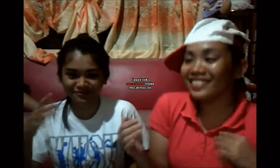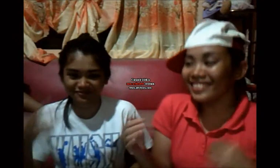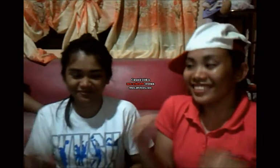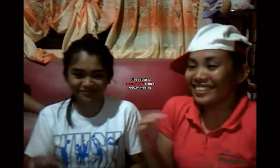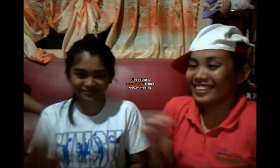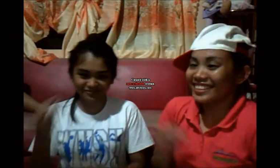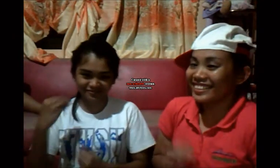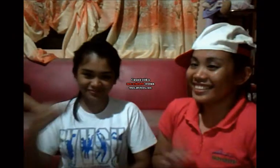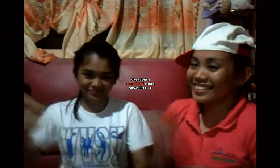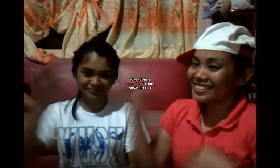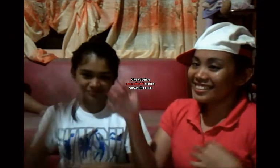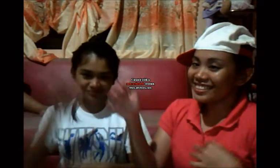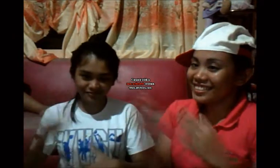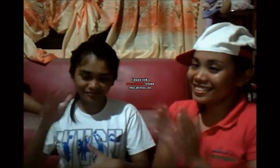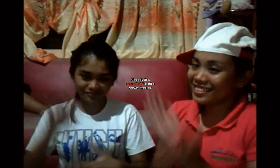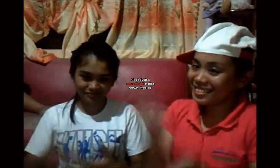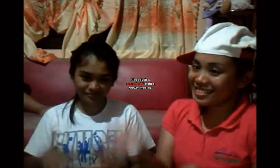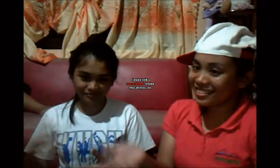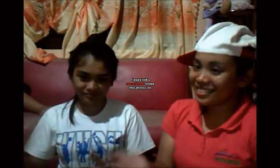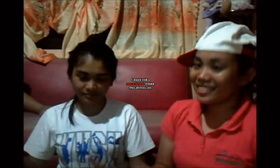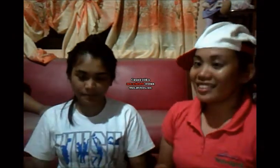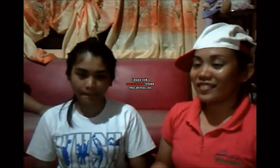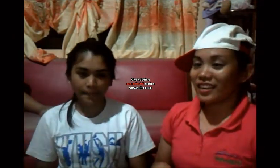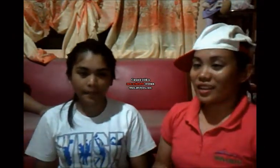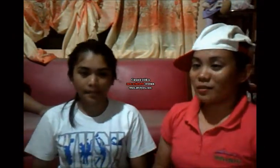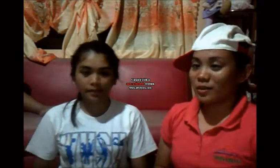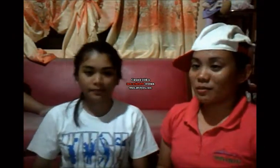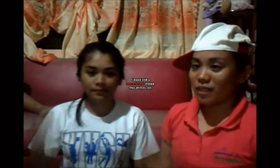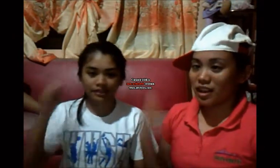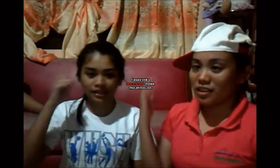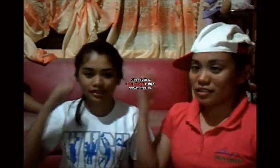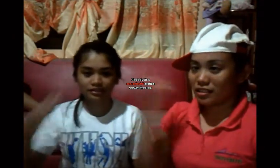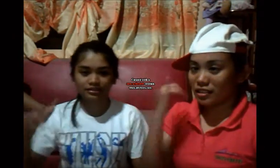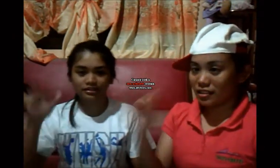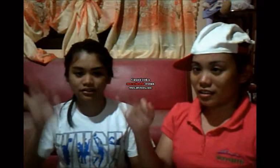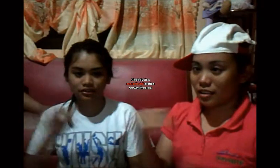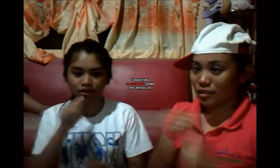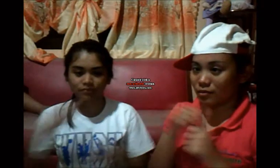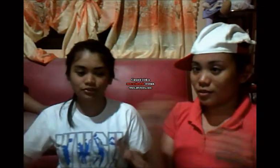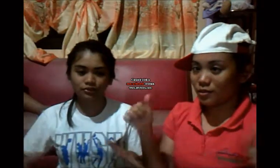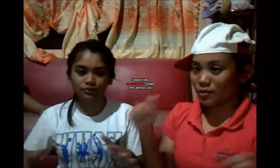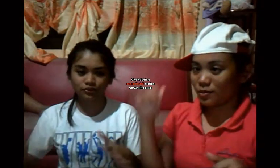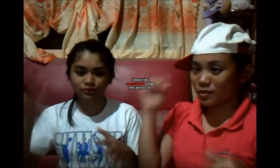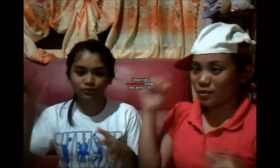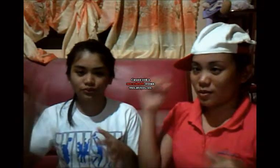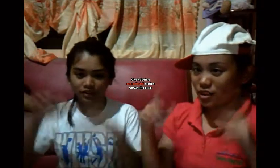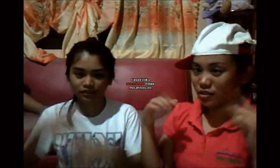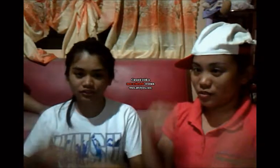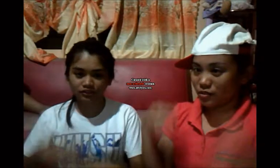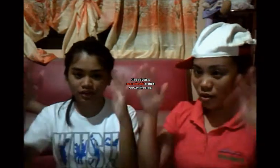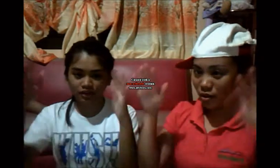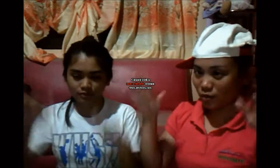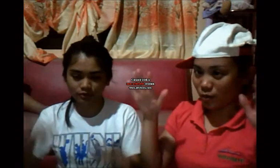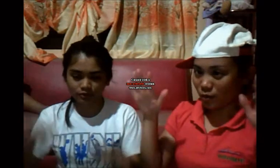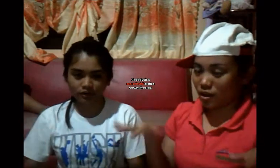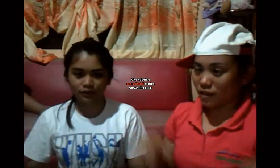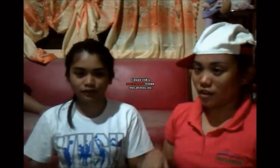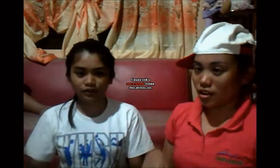new things. Cause what is your blood, call me crying in drops. What is your